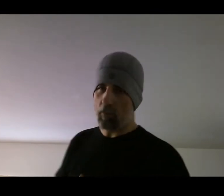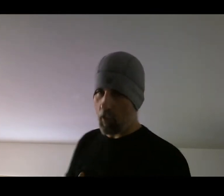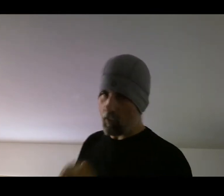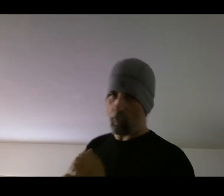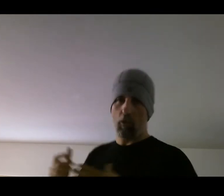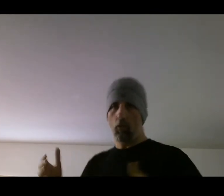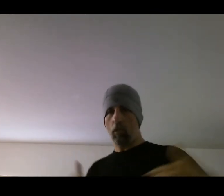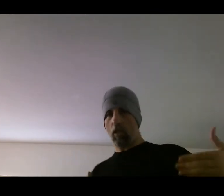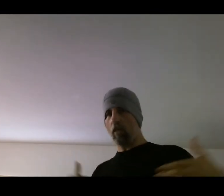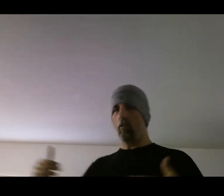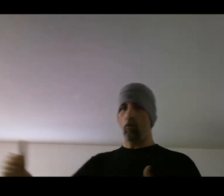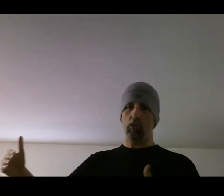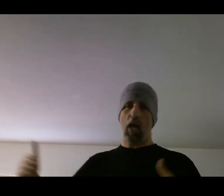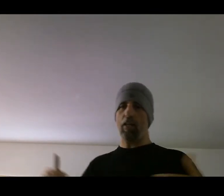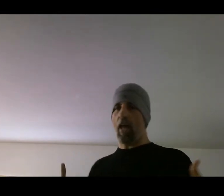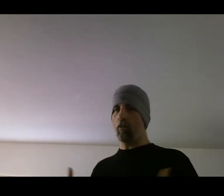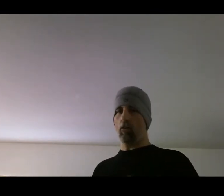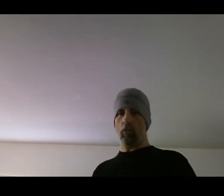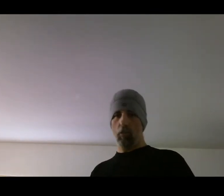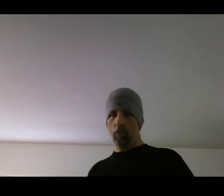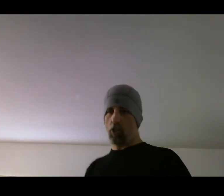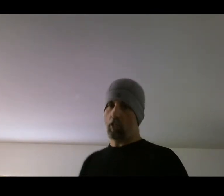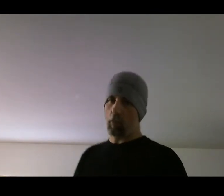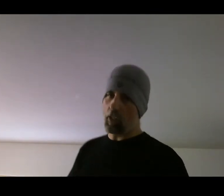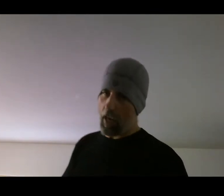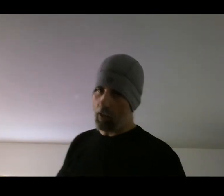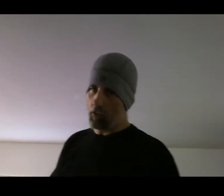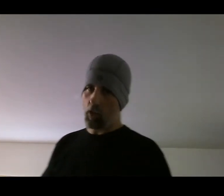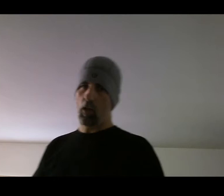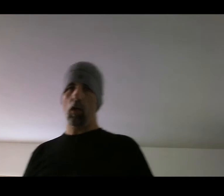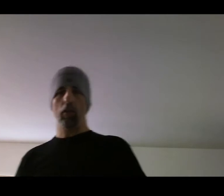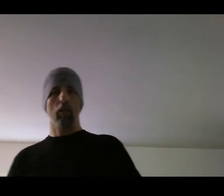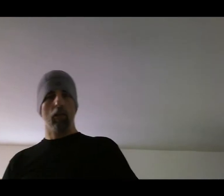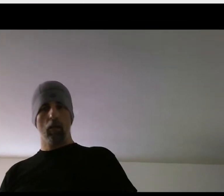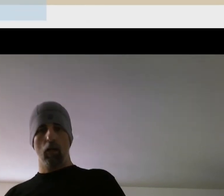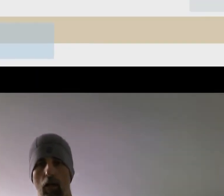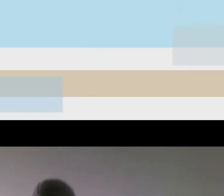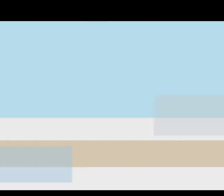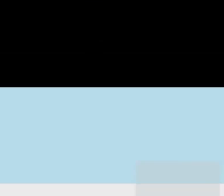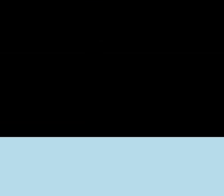if you can get to those side angles and really change up the angles on your opponent.